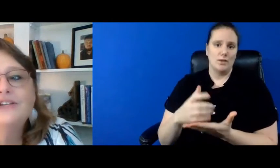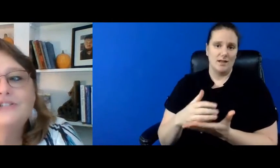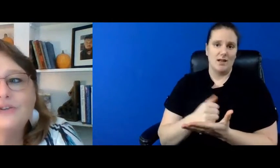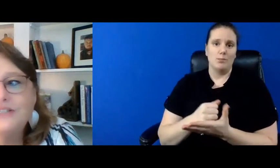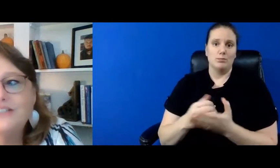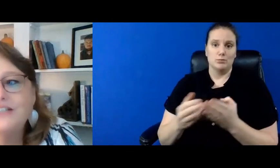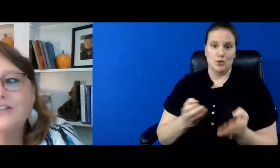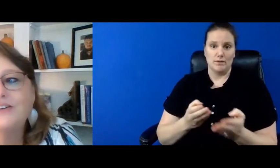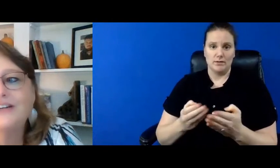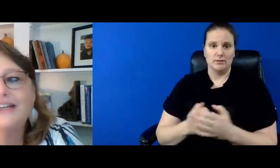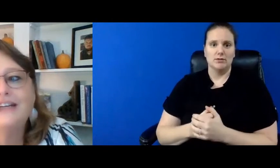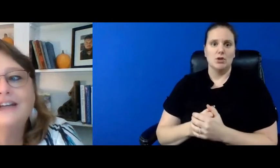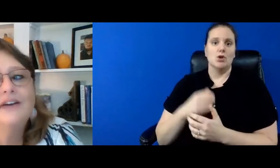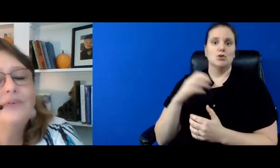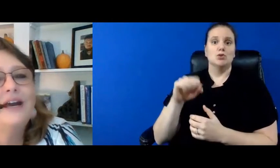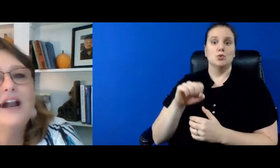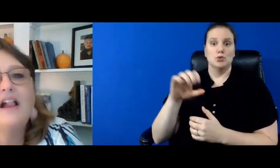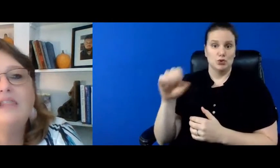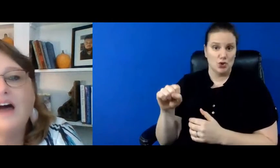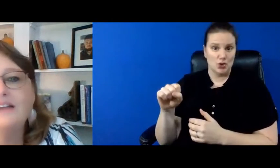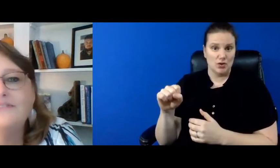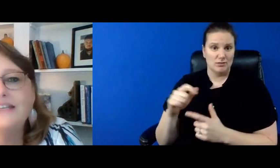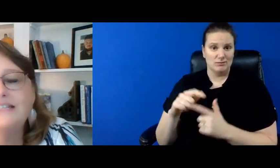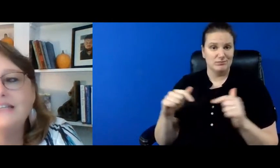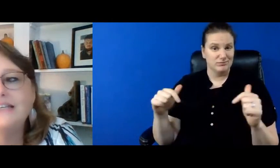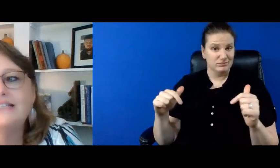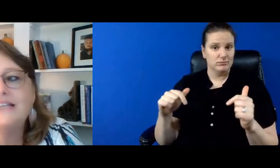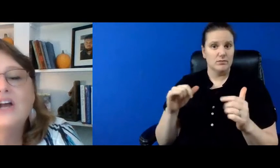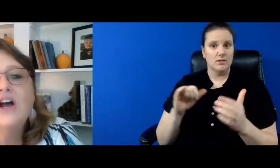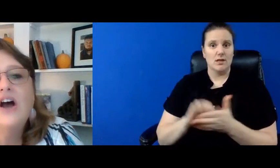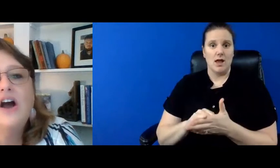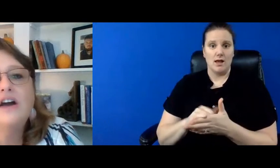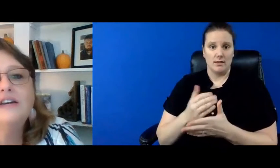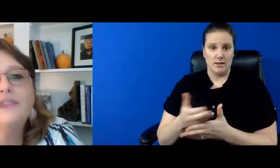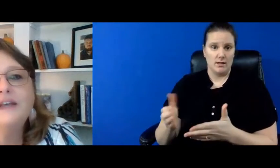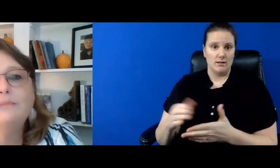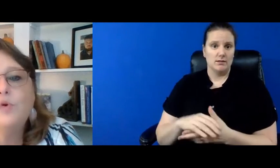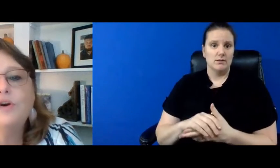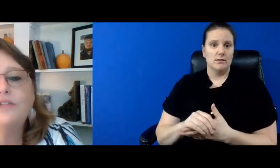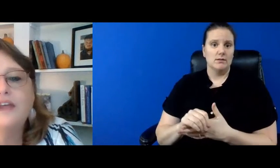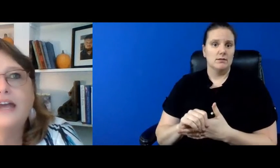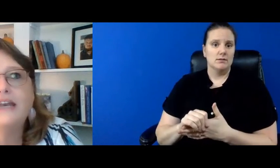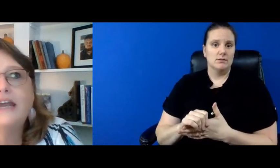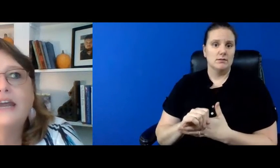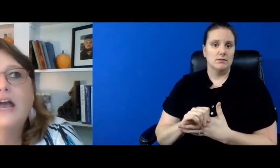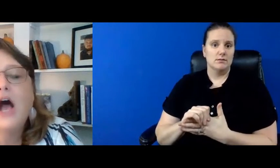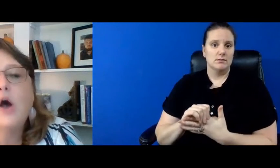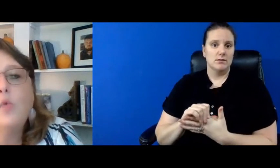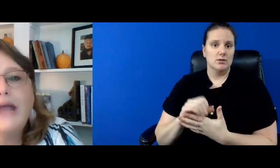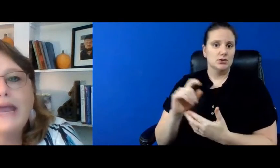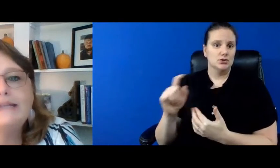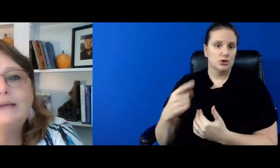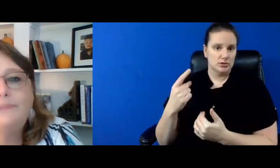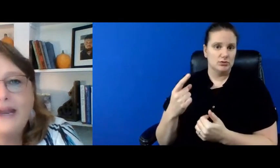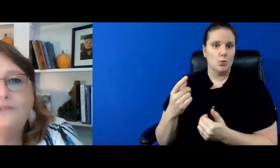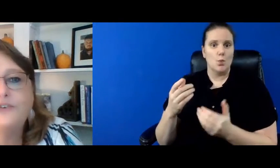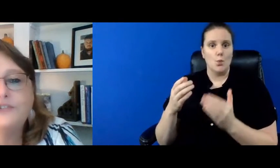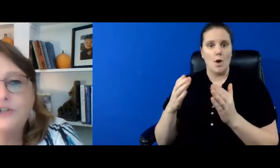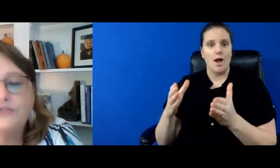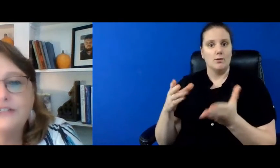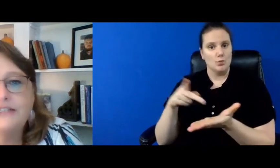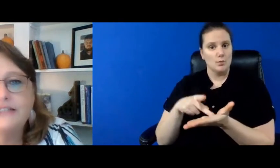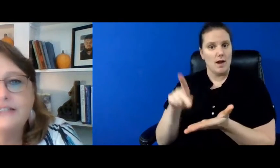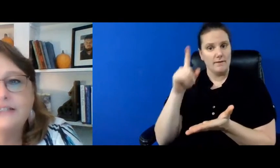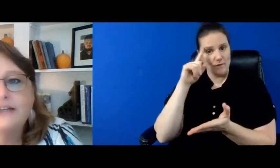social security right a lot of these things are nothing more than a way to pay